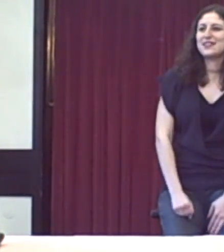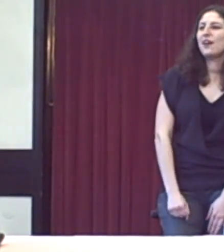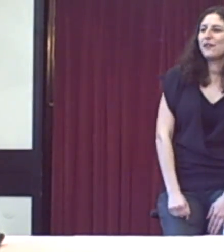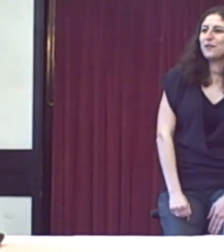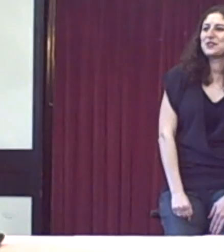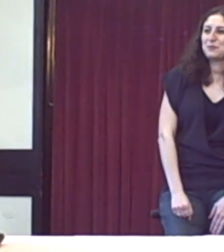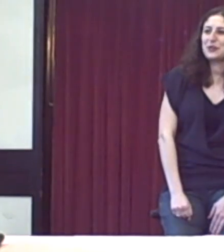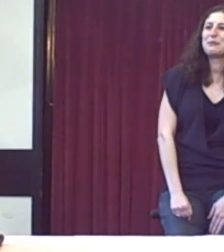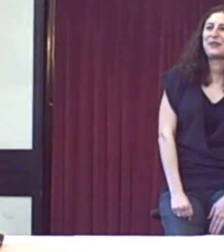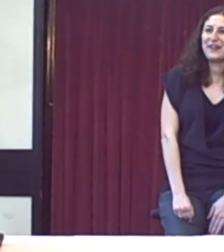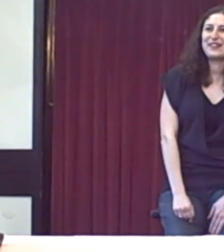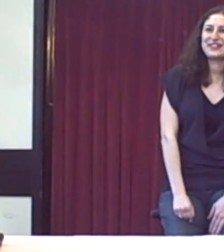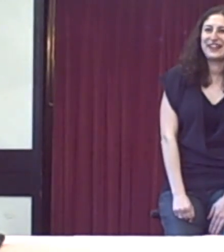as hard force as possible on the other side.